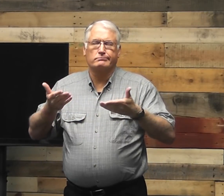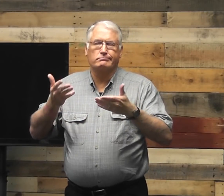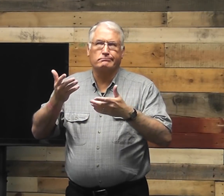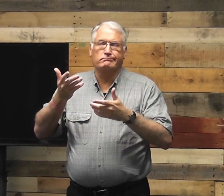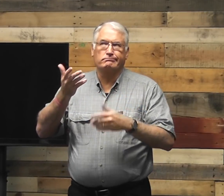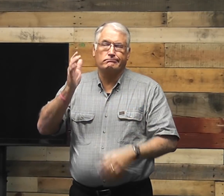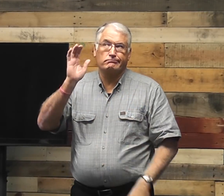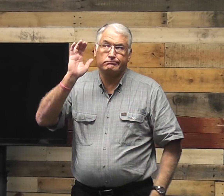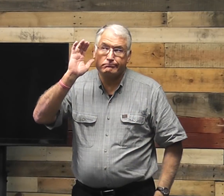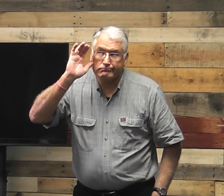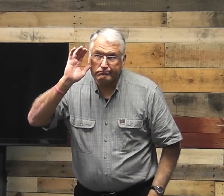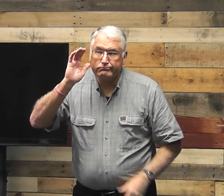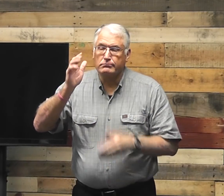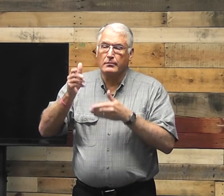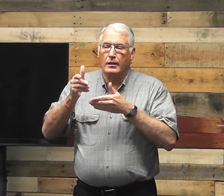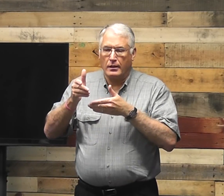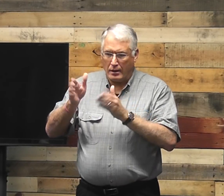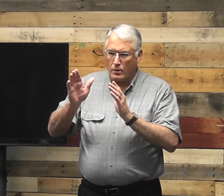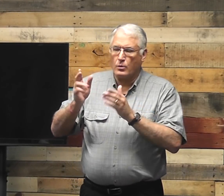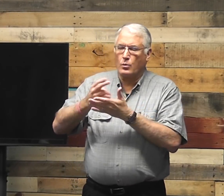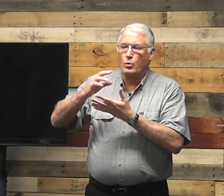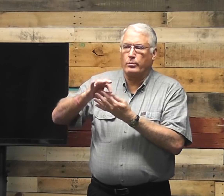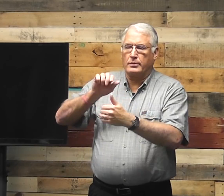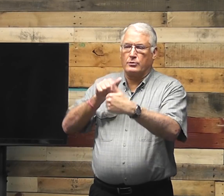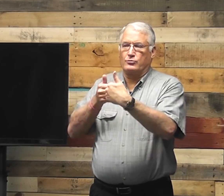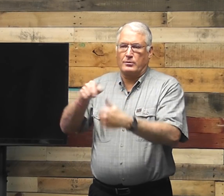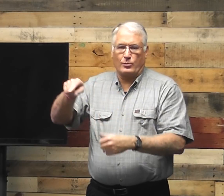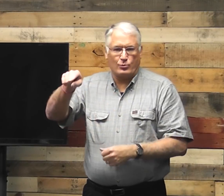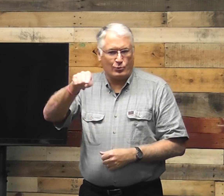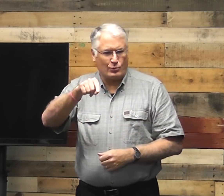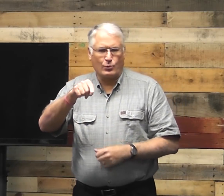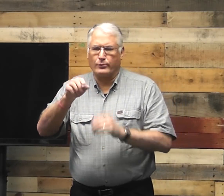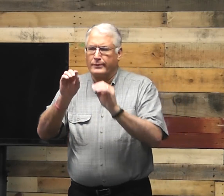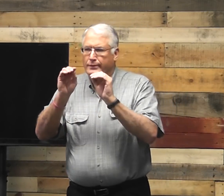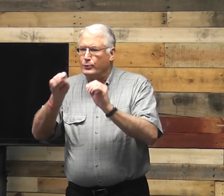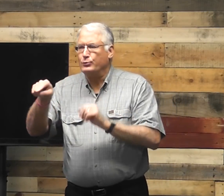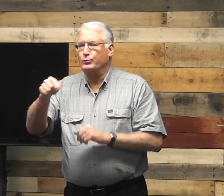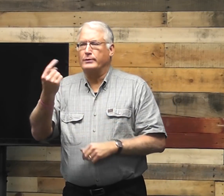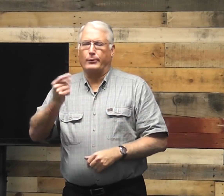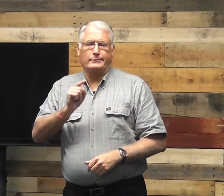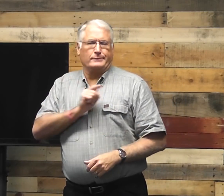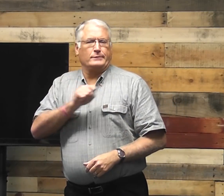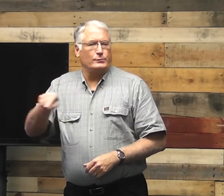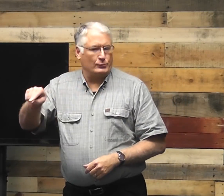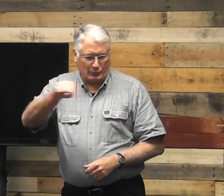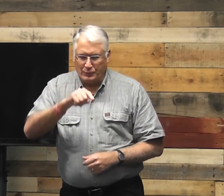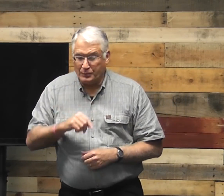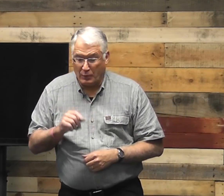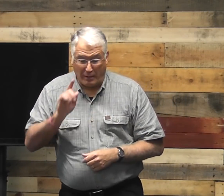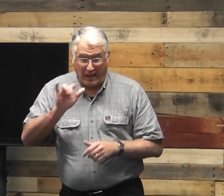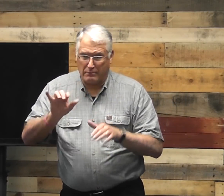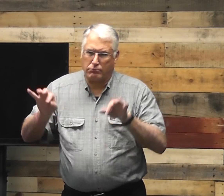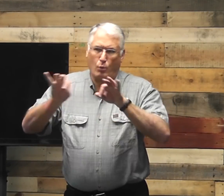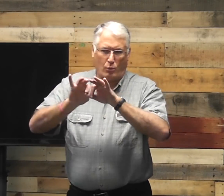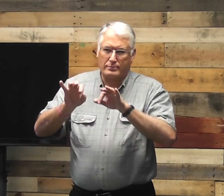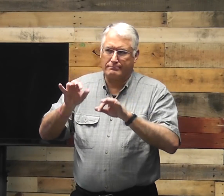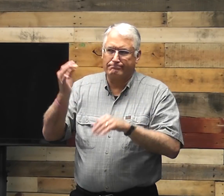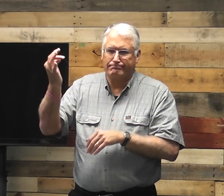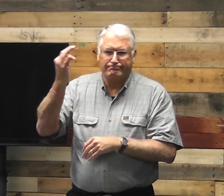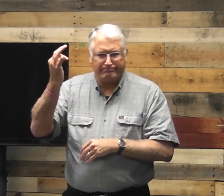that our hearts would be open to listen and to receive the Holy Spirit and have him challenge us, convict us, those